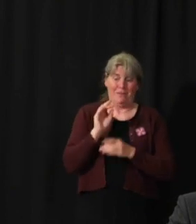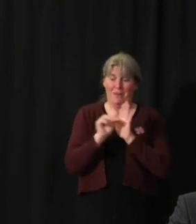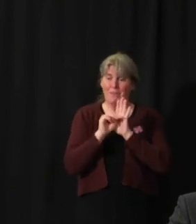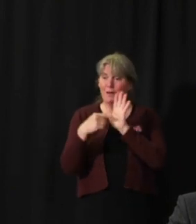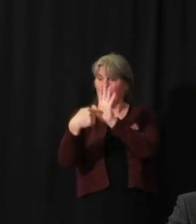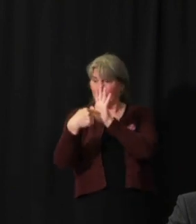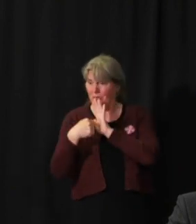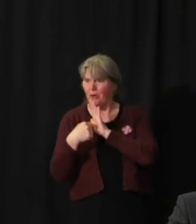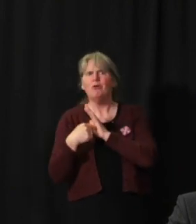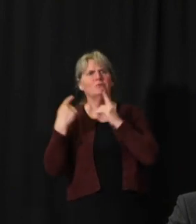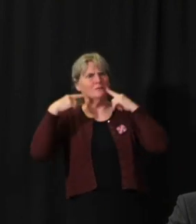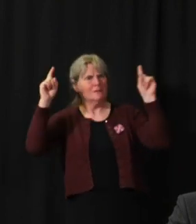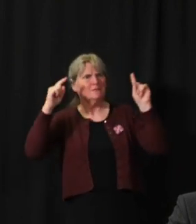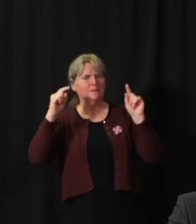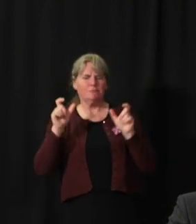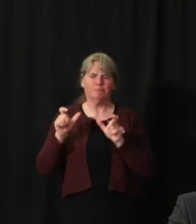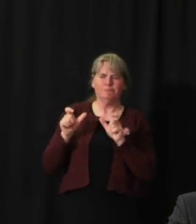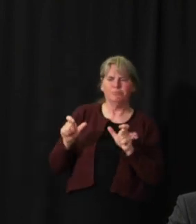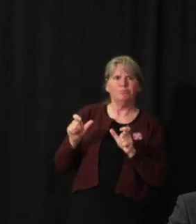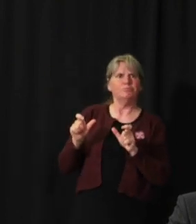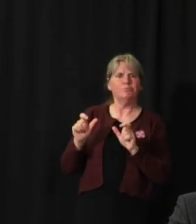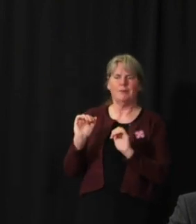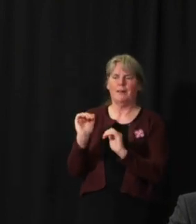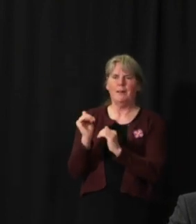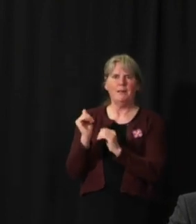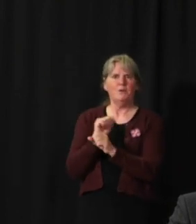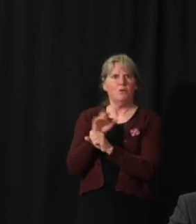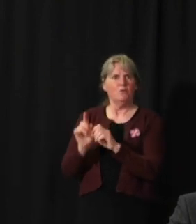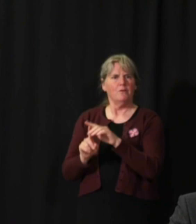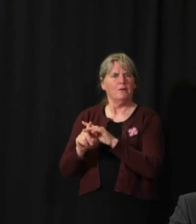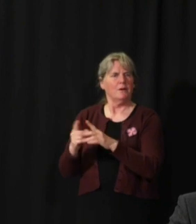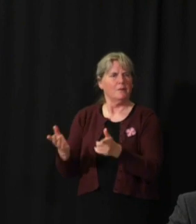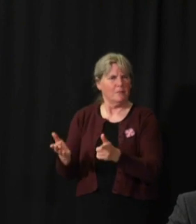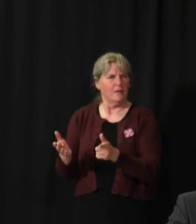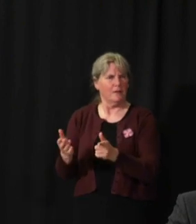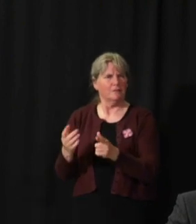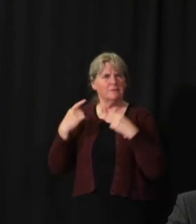shows us the effectiveness of public health measures